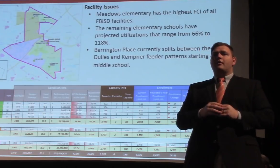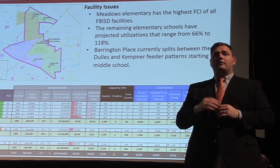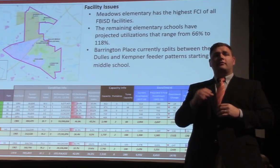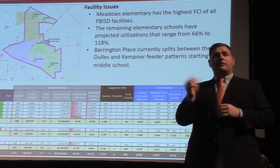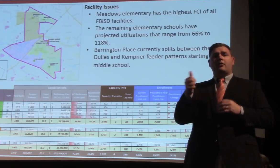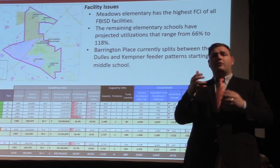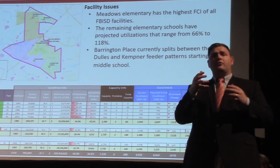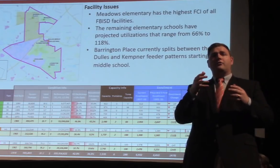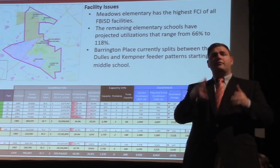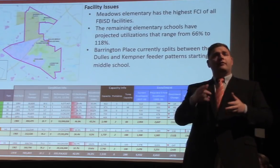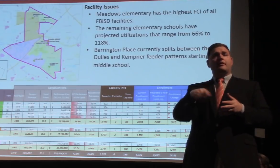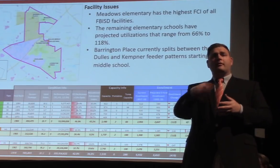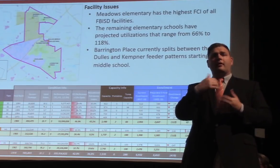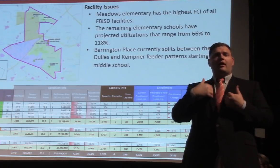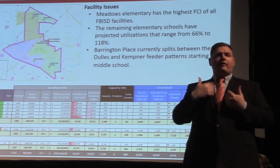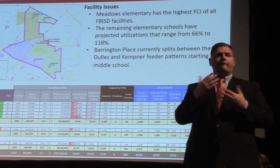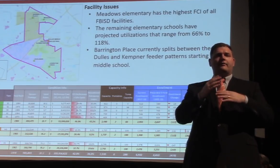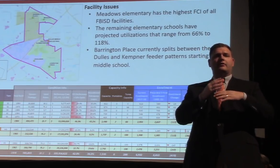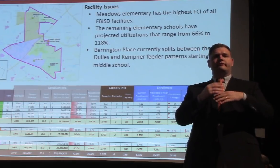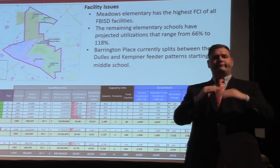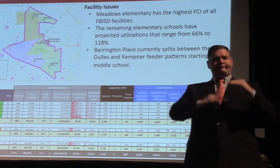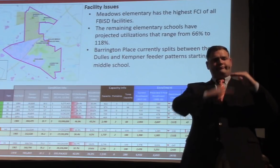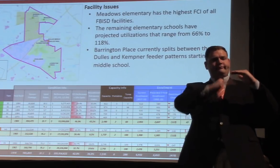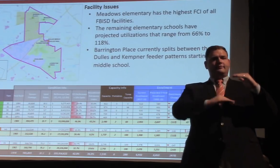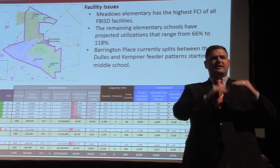range between 66 and 118%.